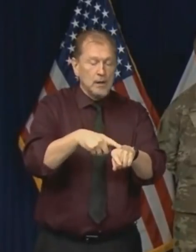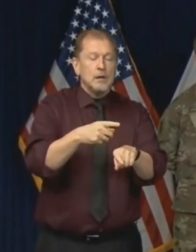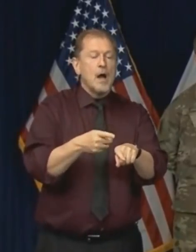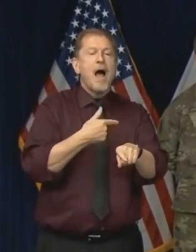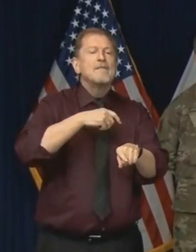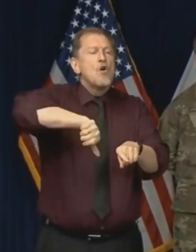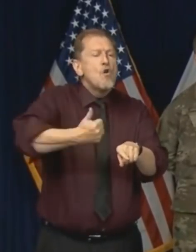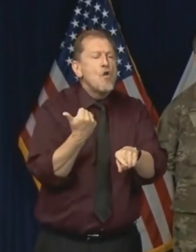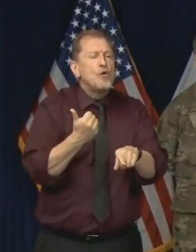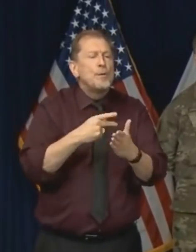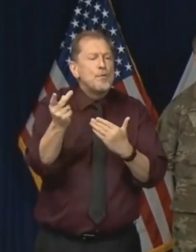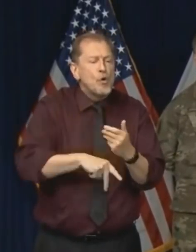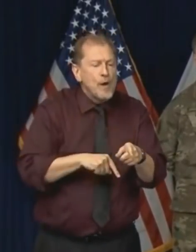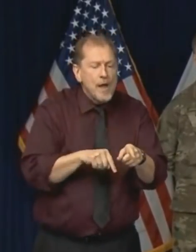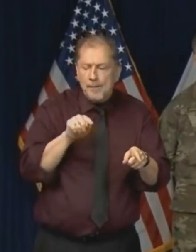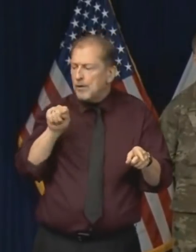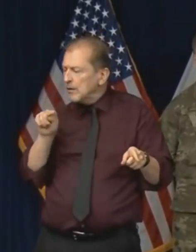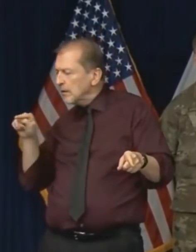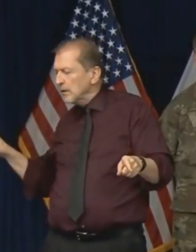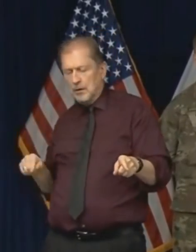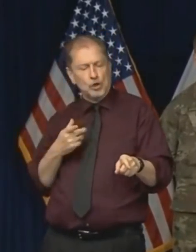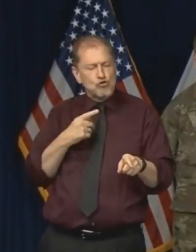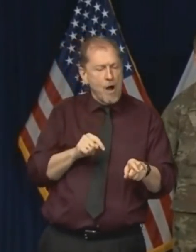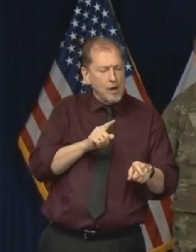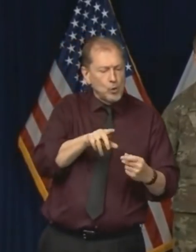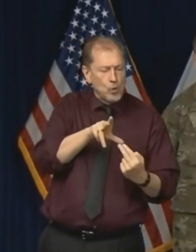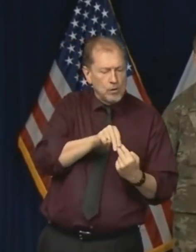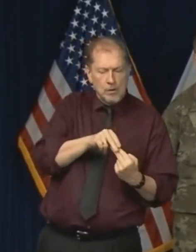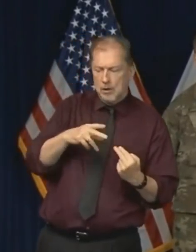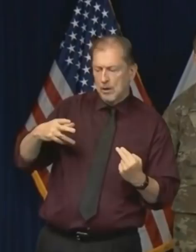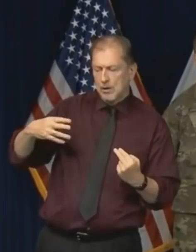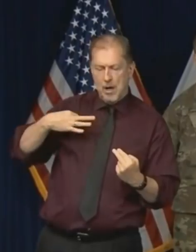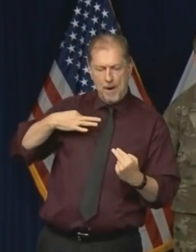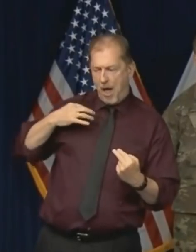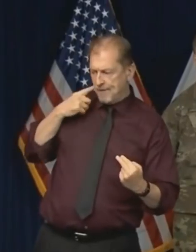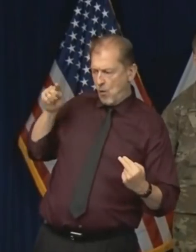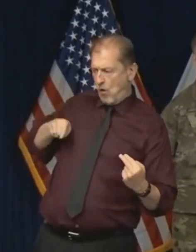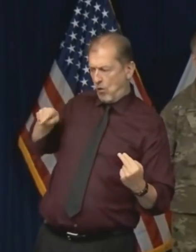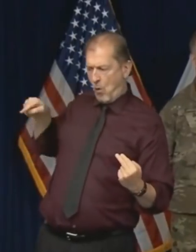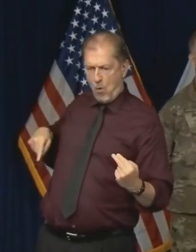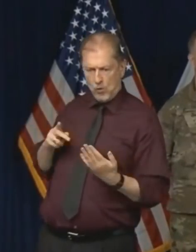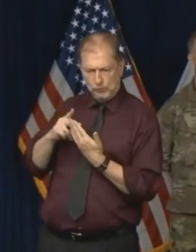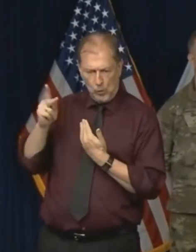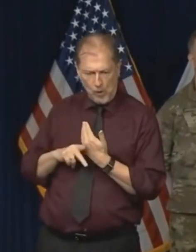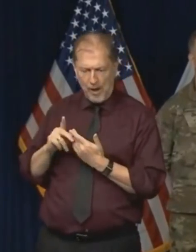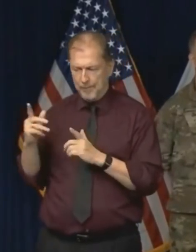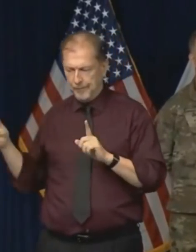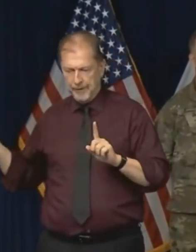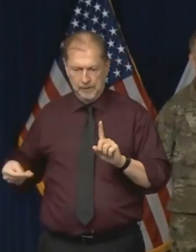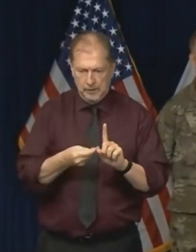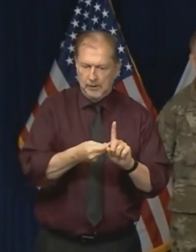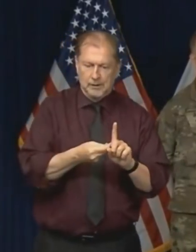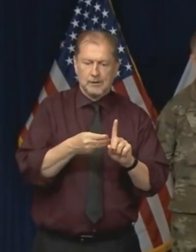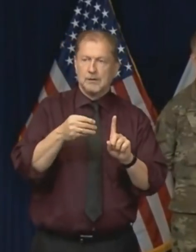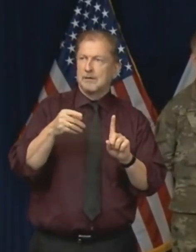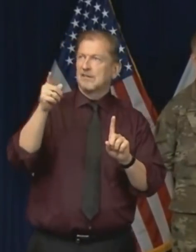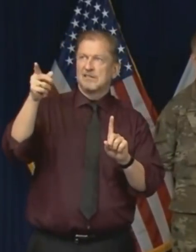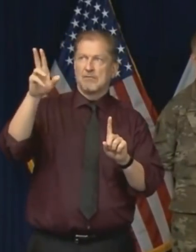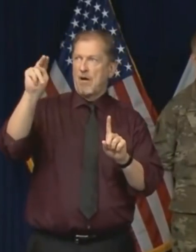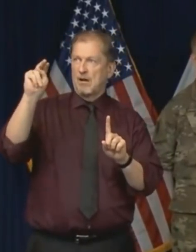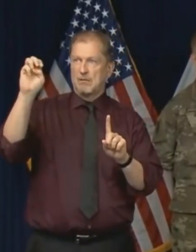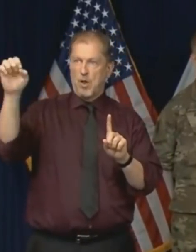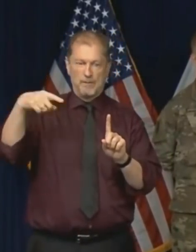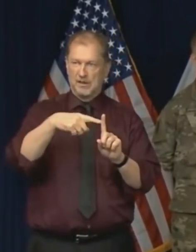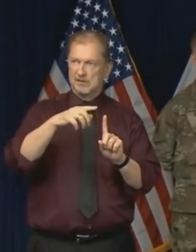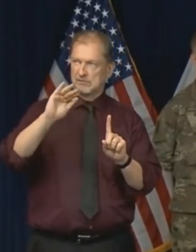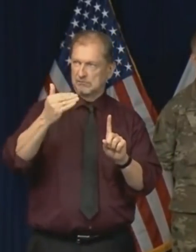you know, that we should look at the other supports that could be provided to these individuals who happen to fall into this. It sounds like a kind